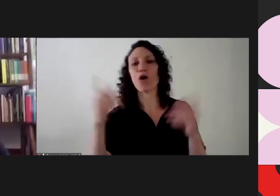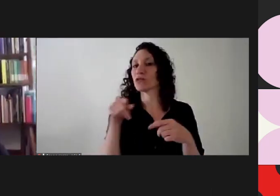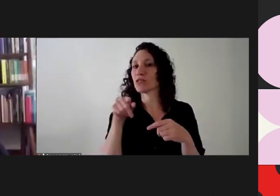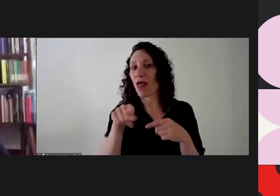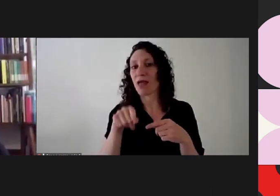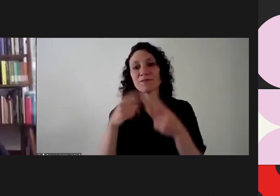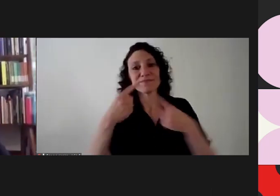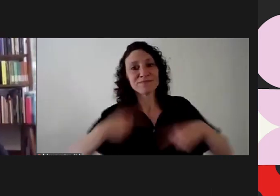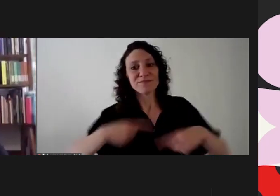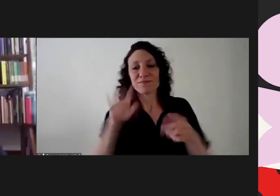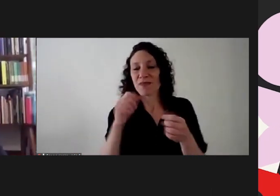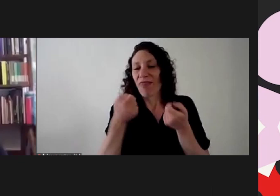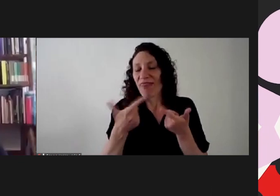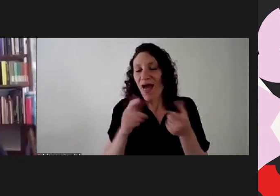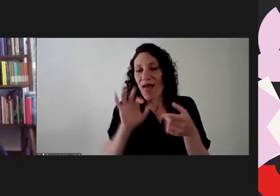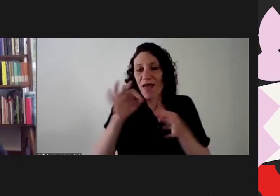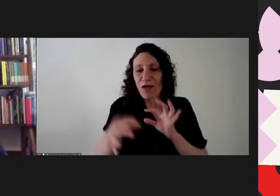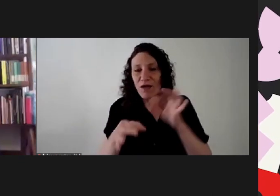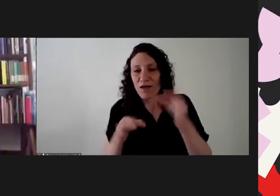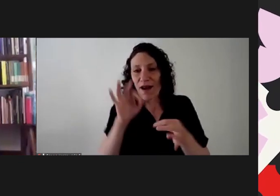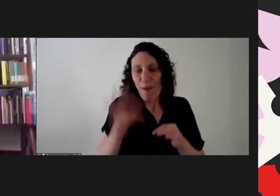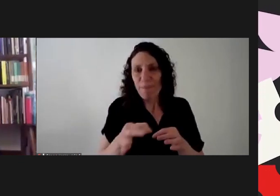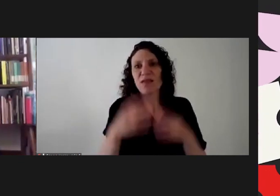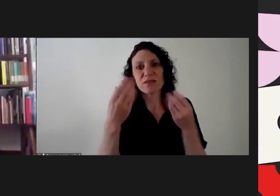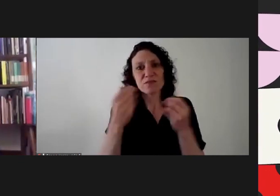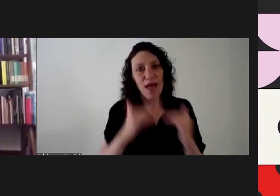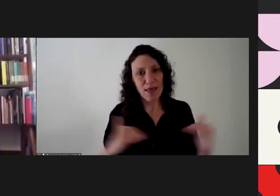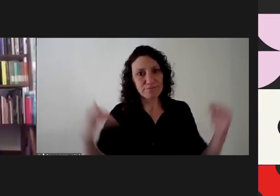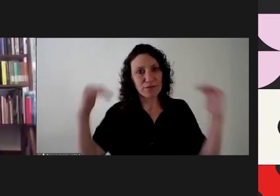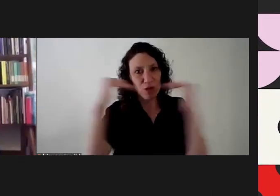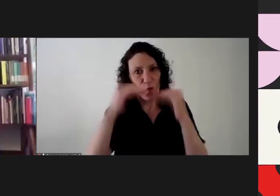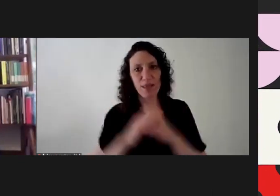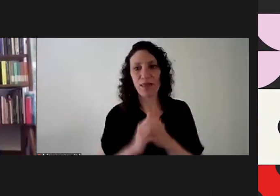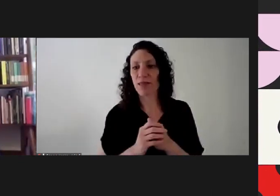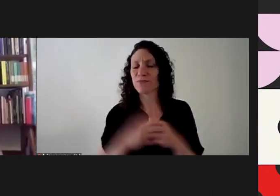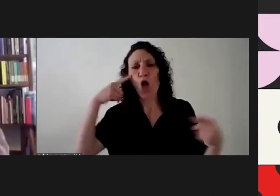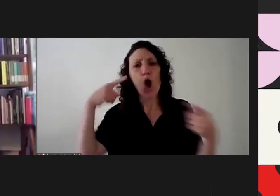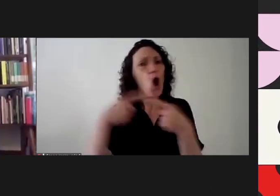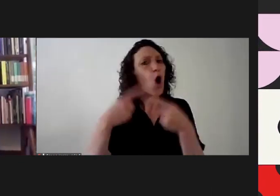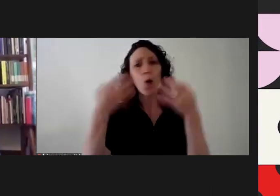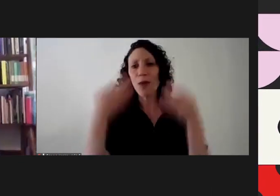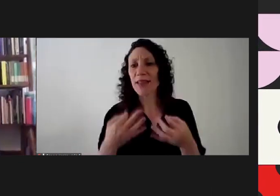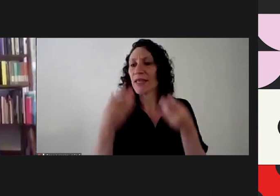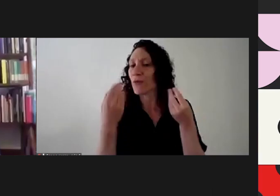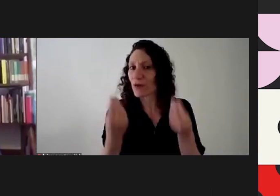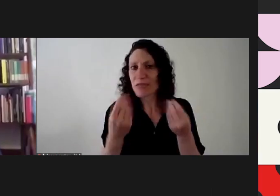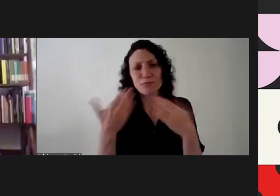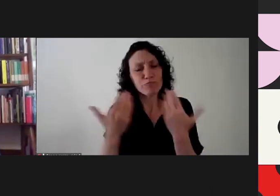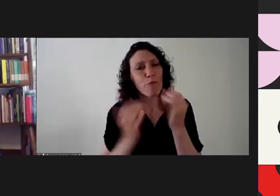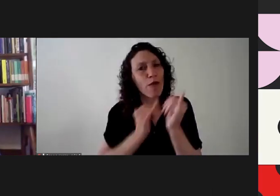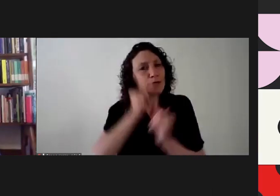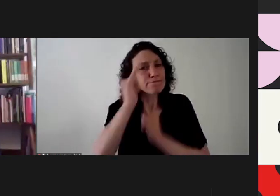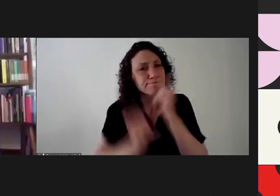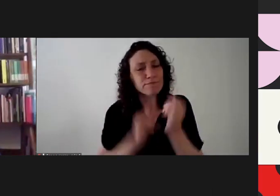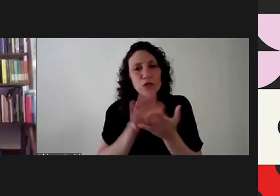make visible the different problems in a different way and that's the focus of our forum we want to have a space where we can discuss